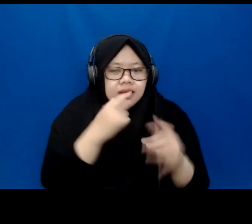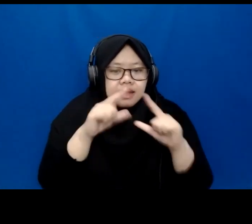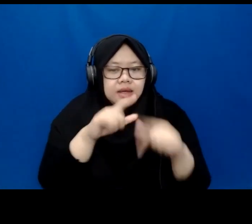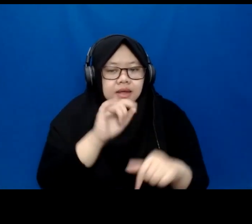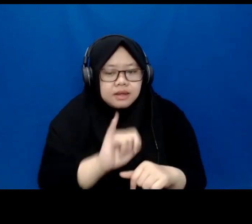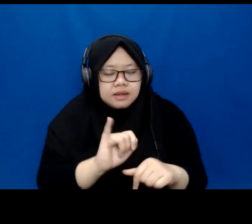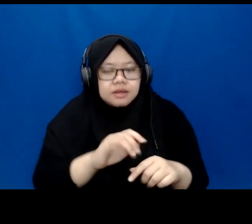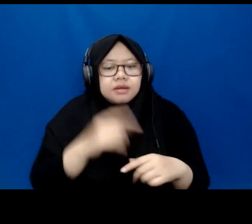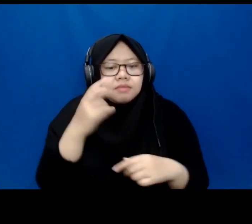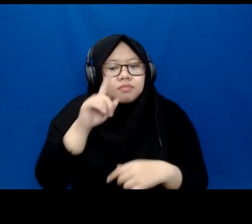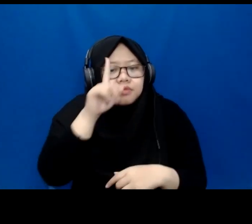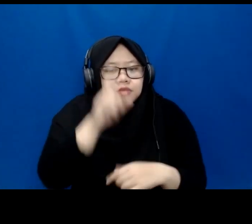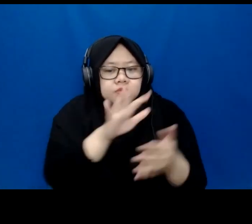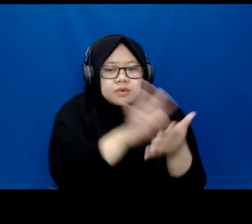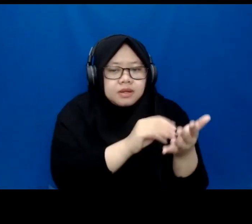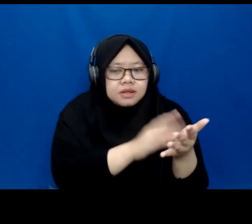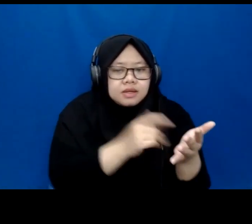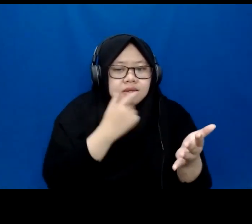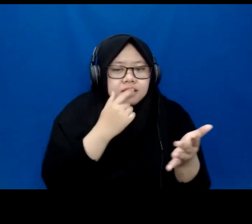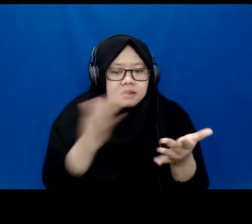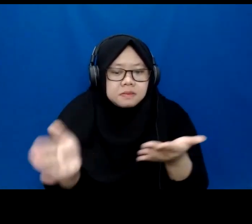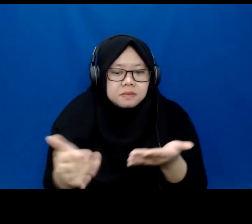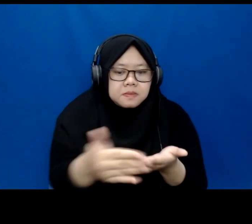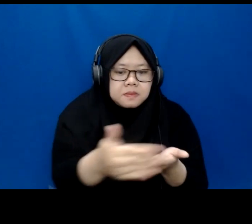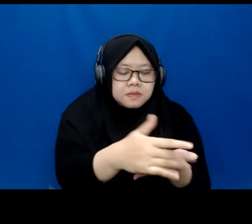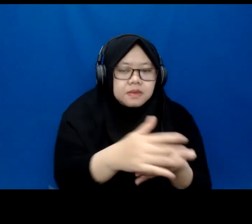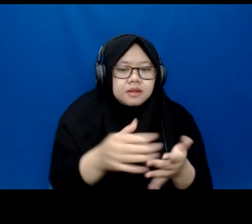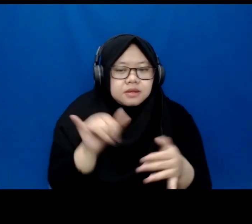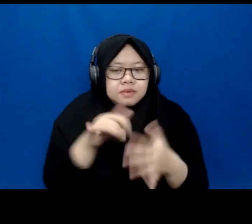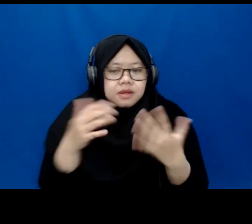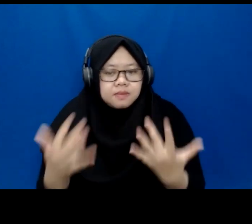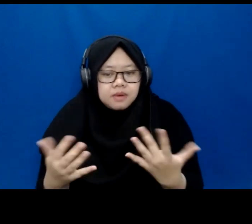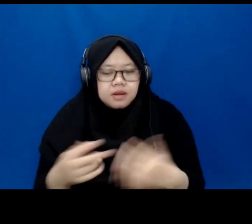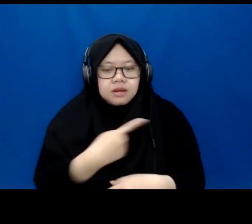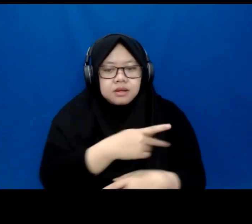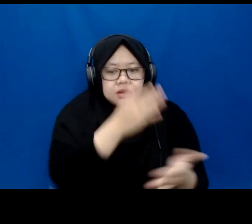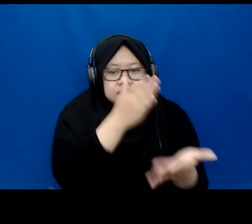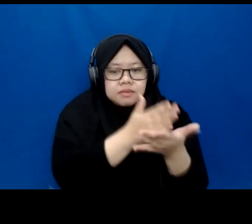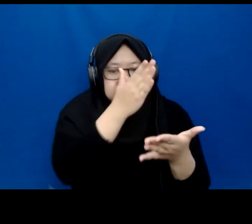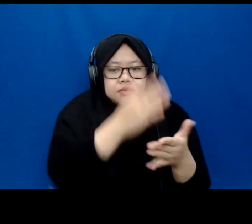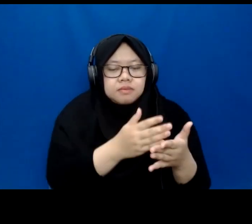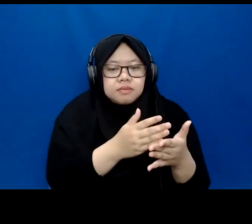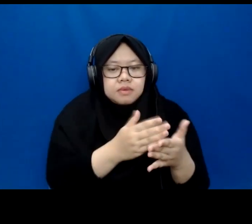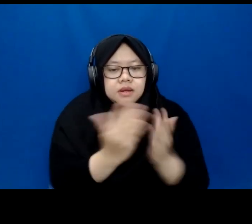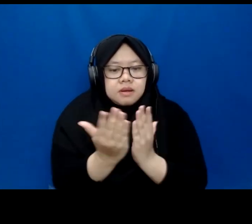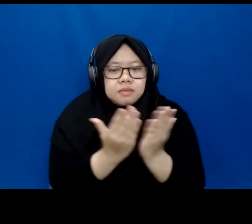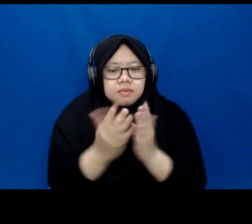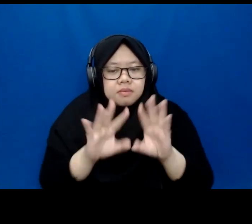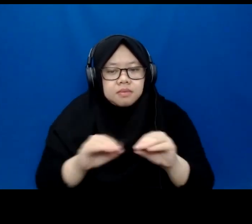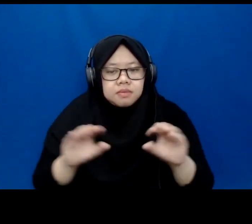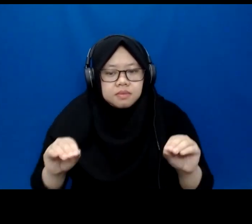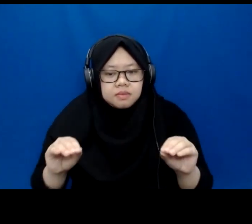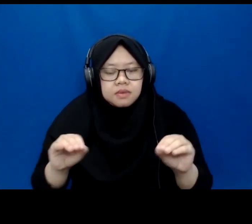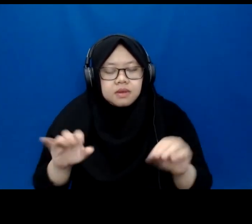to learn how to work as a data leveler. We decided to create our own working platform including